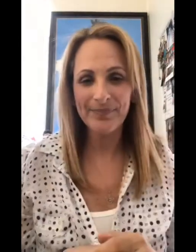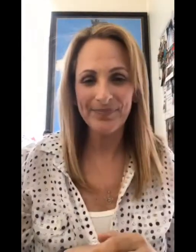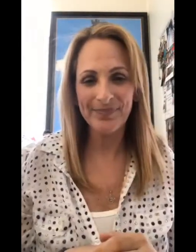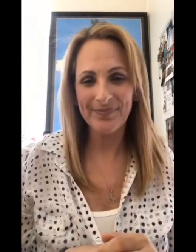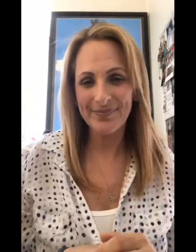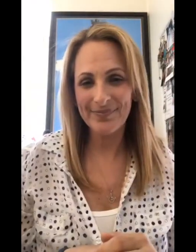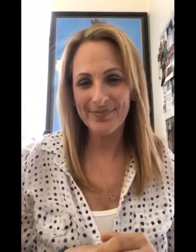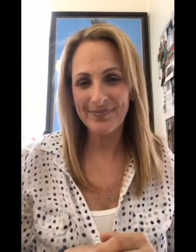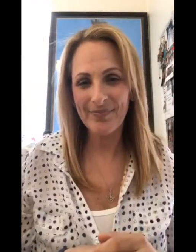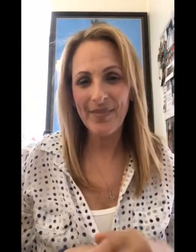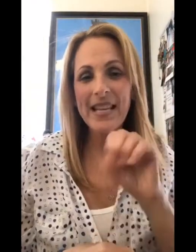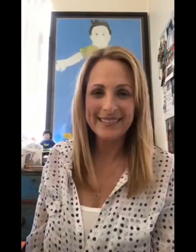all over the map.